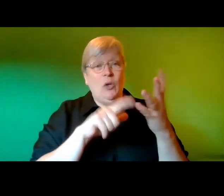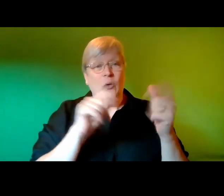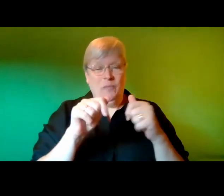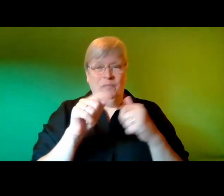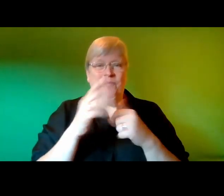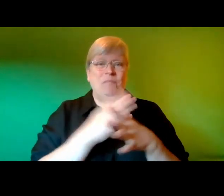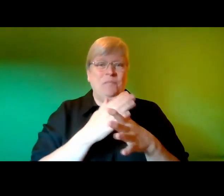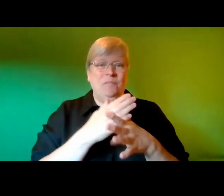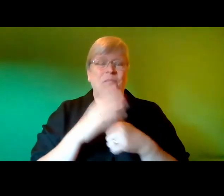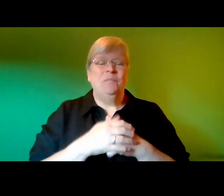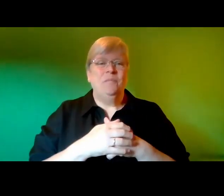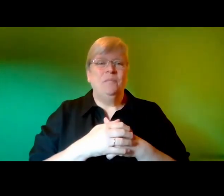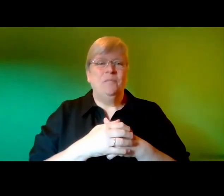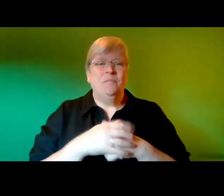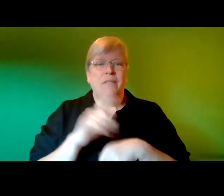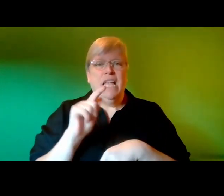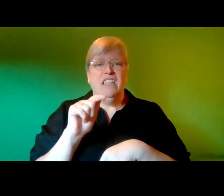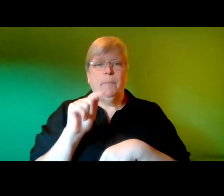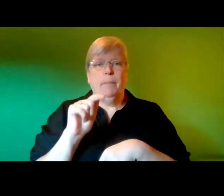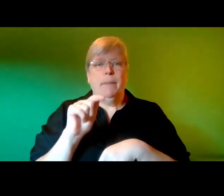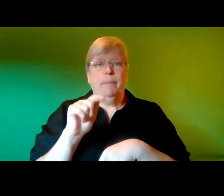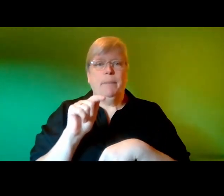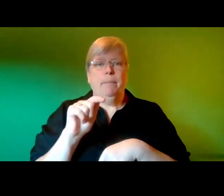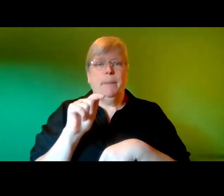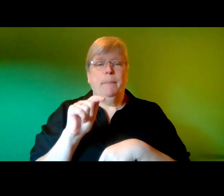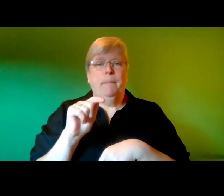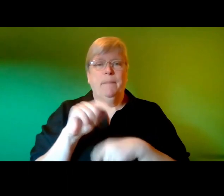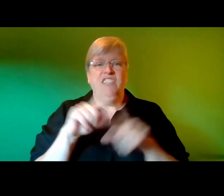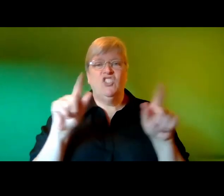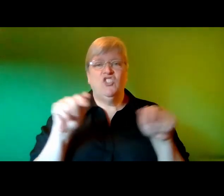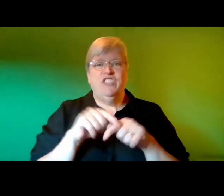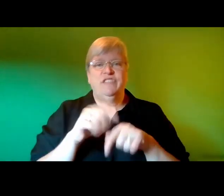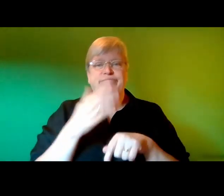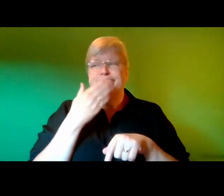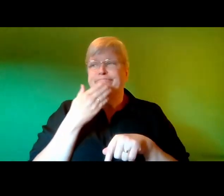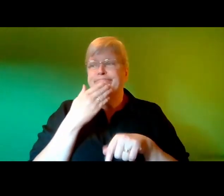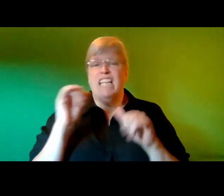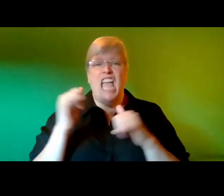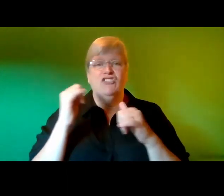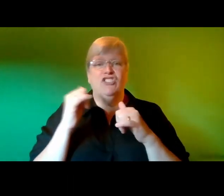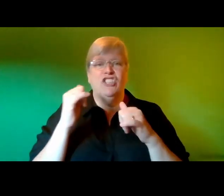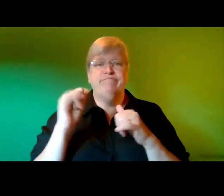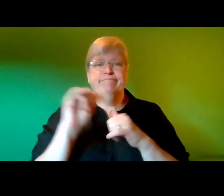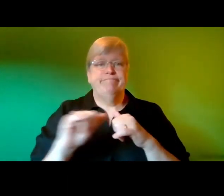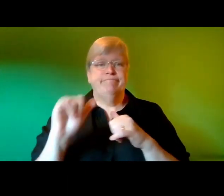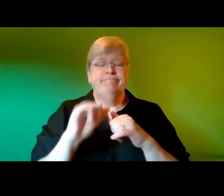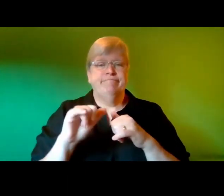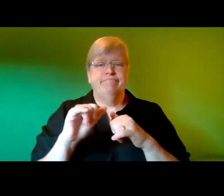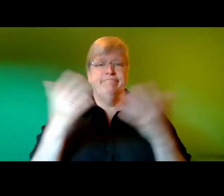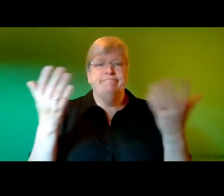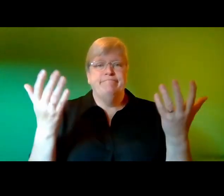tap tap tap the screen boredom or entertainment a millennial